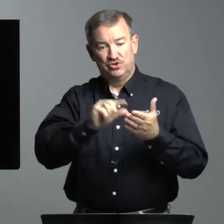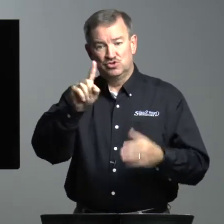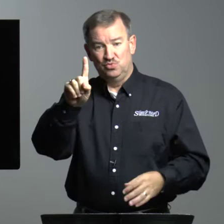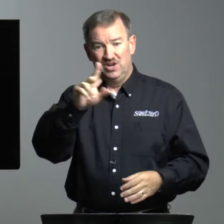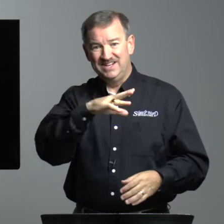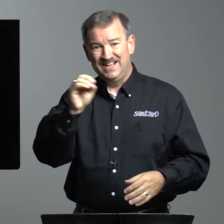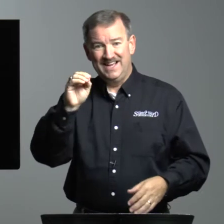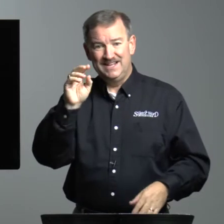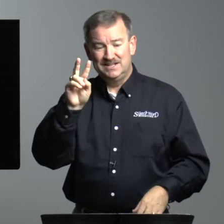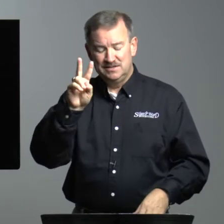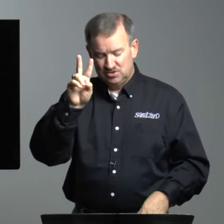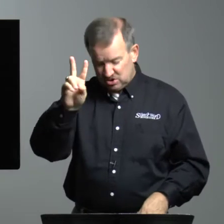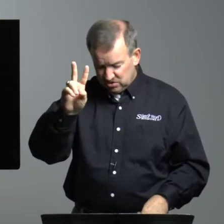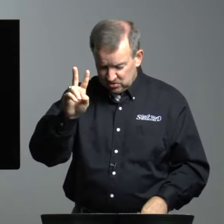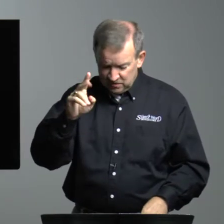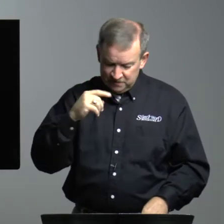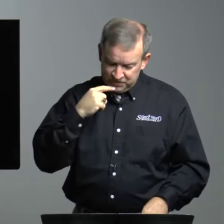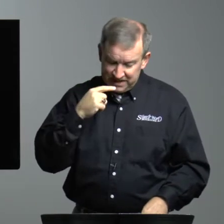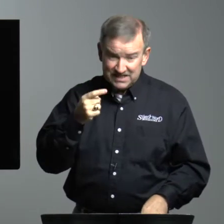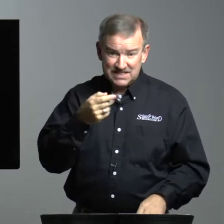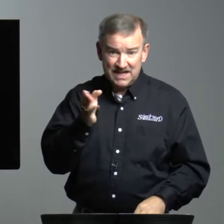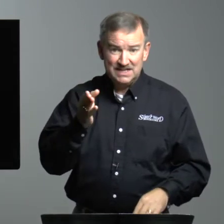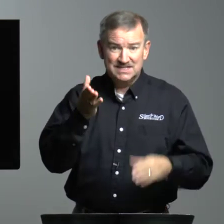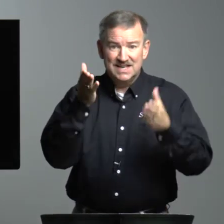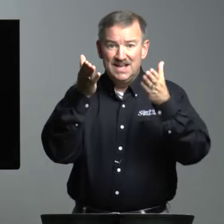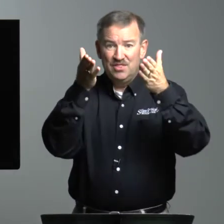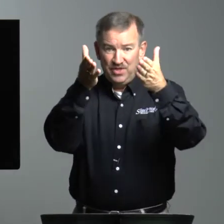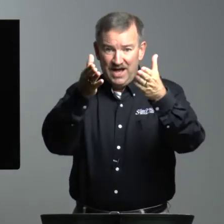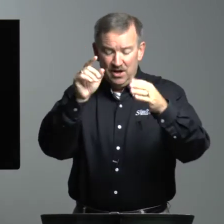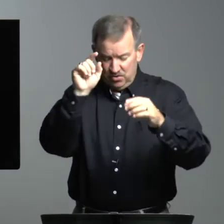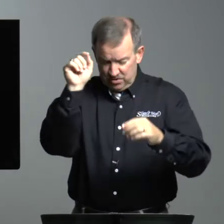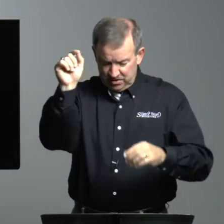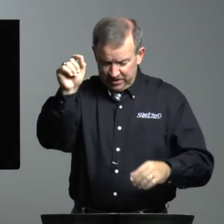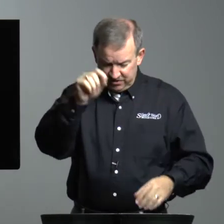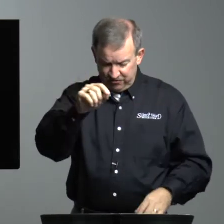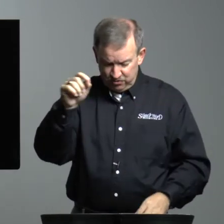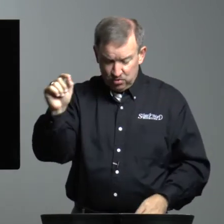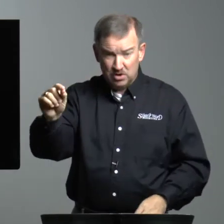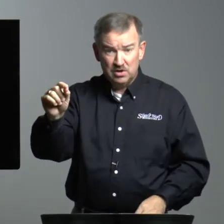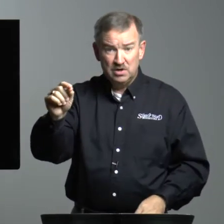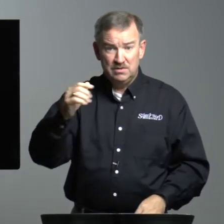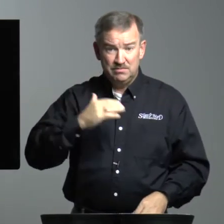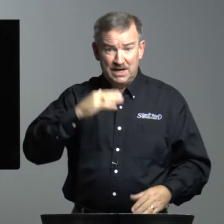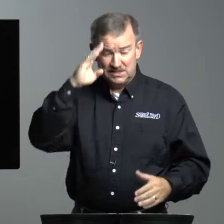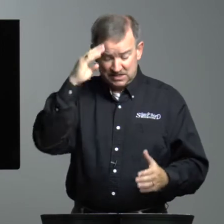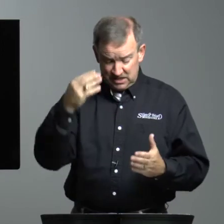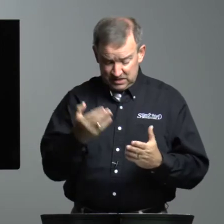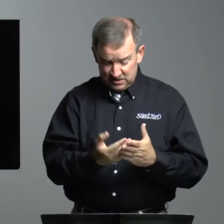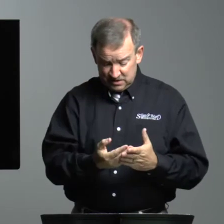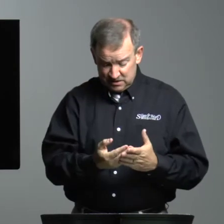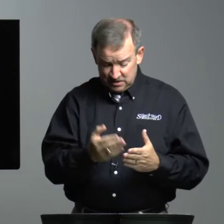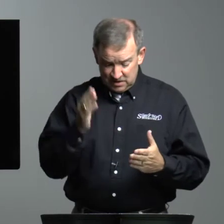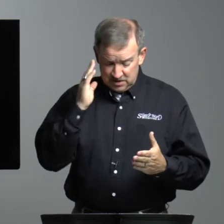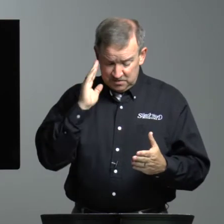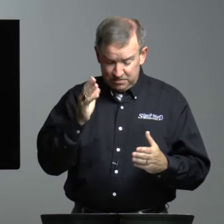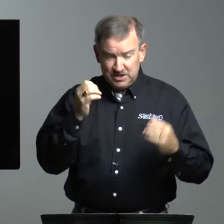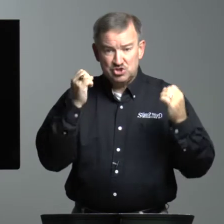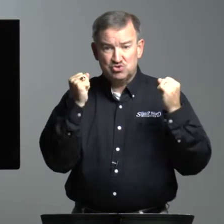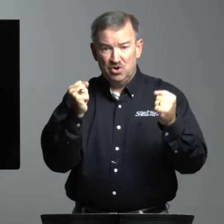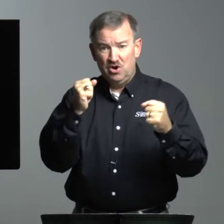verse 1 and 2. It says, Thou, therefore, my son, be strong